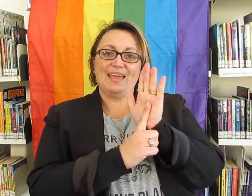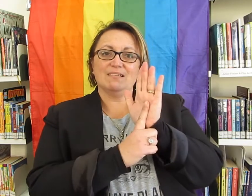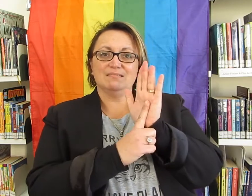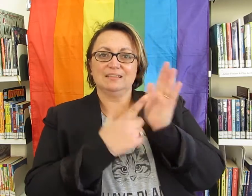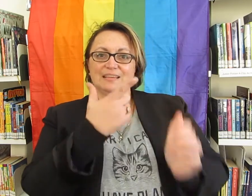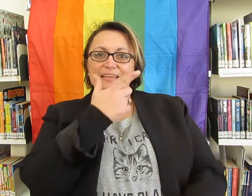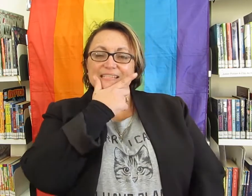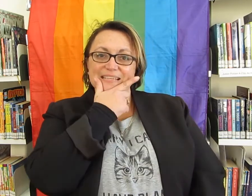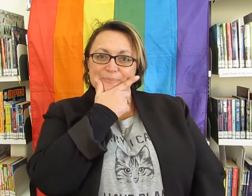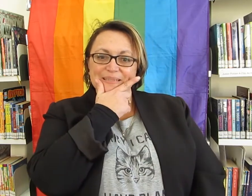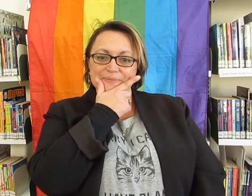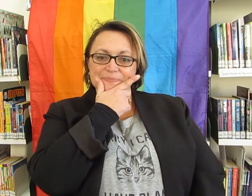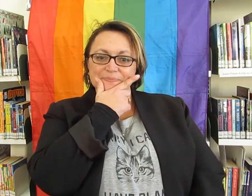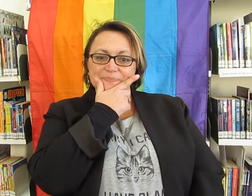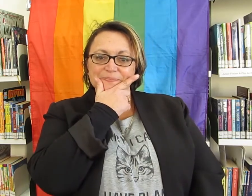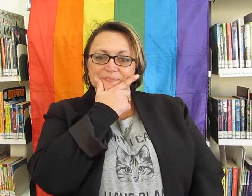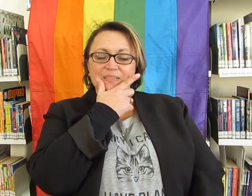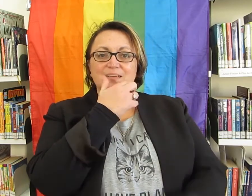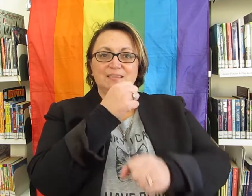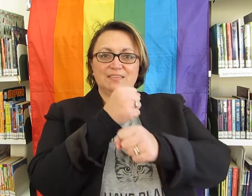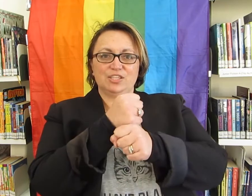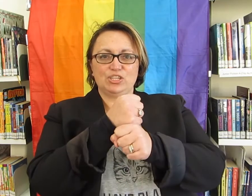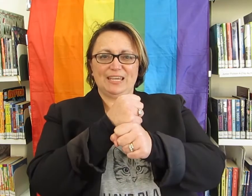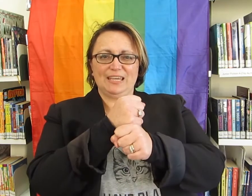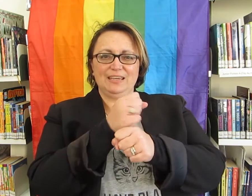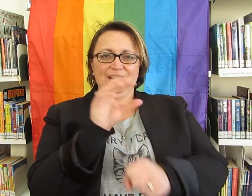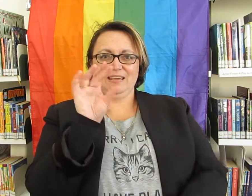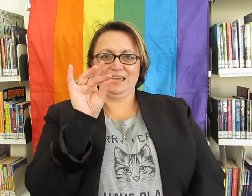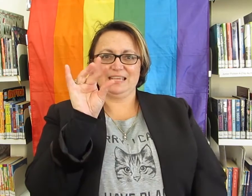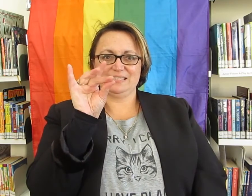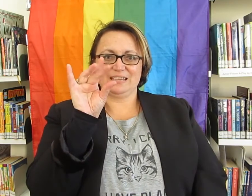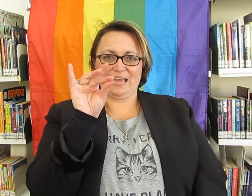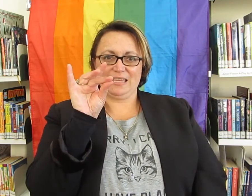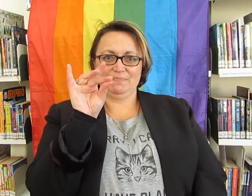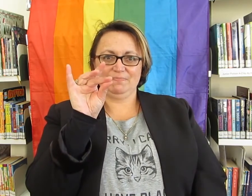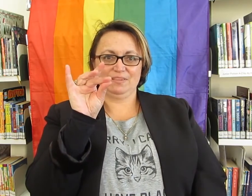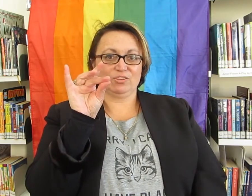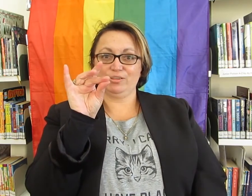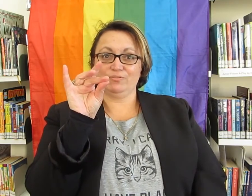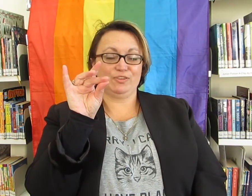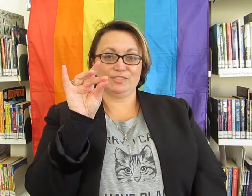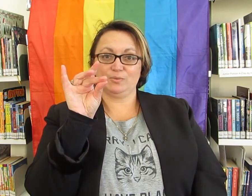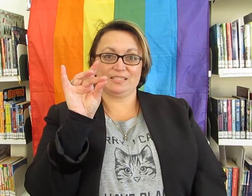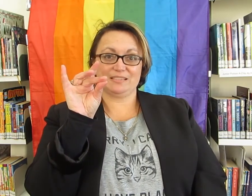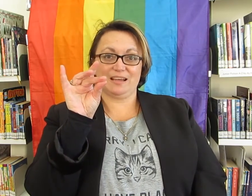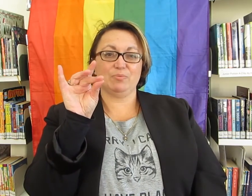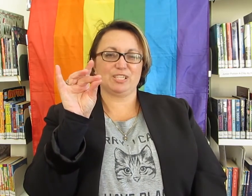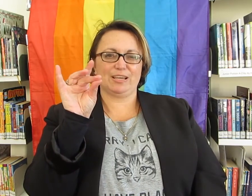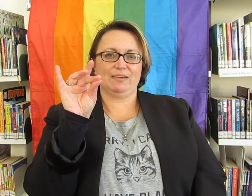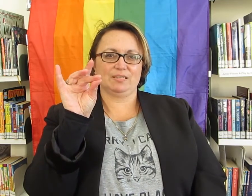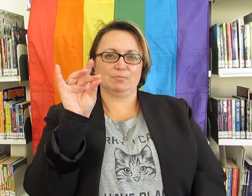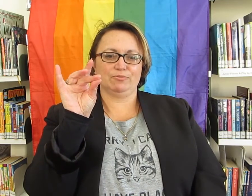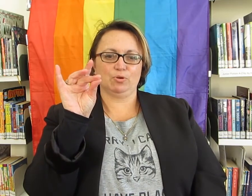L is lesbian. The G is gay. Don't confuse it with star, which I have done before.